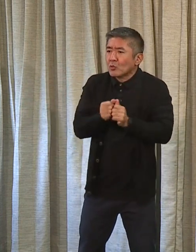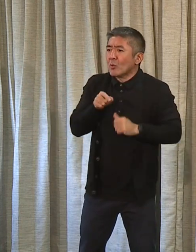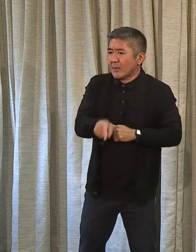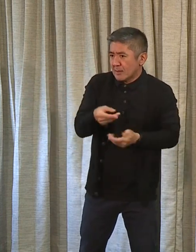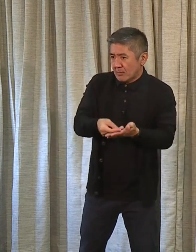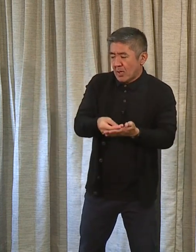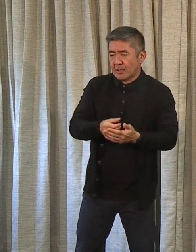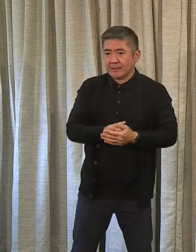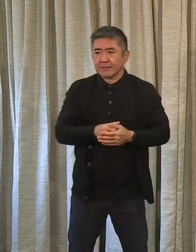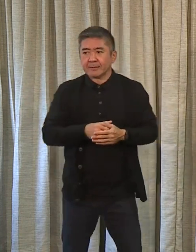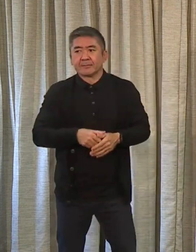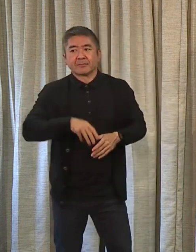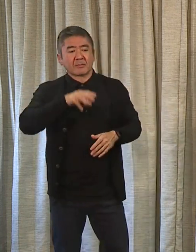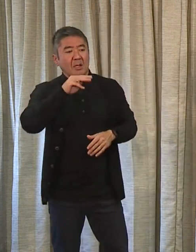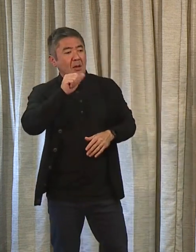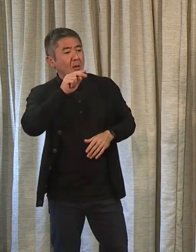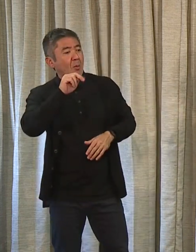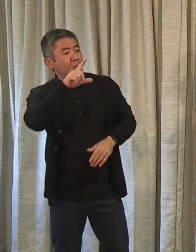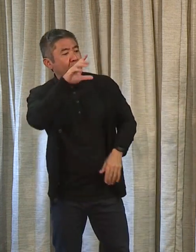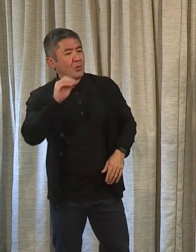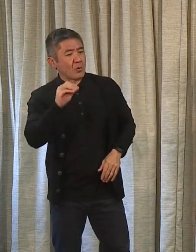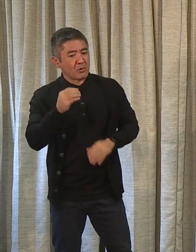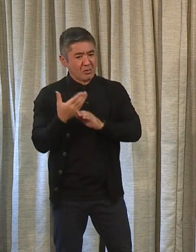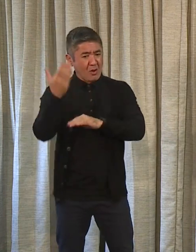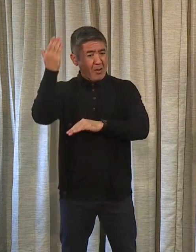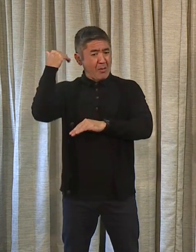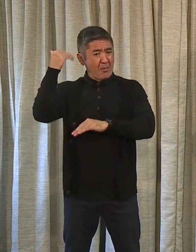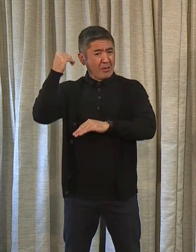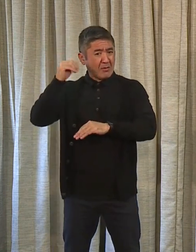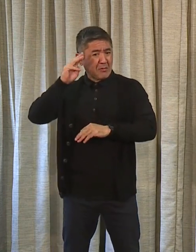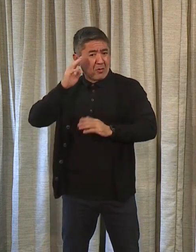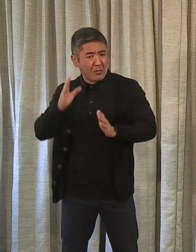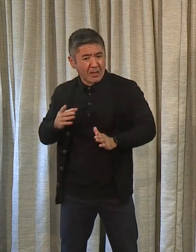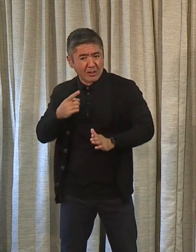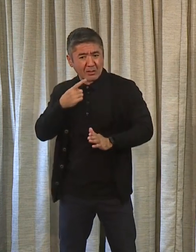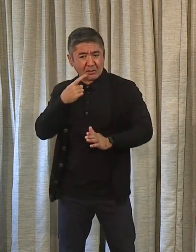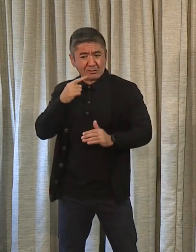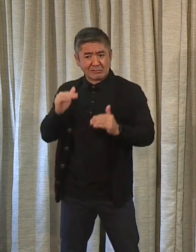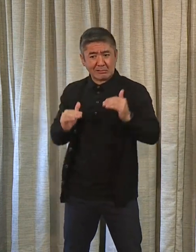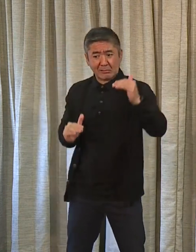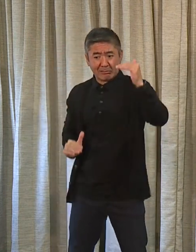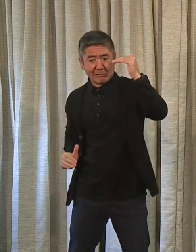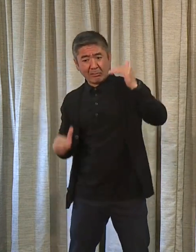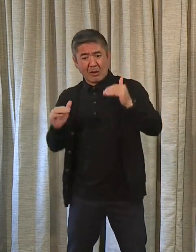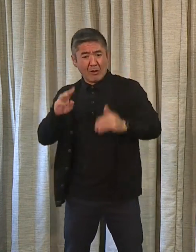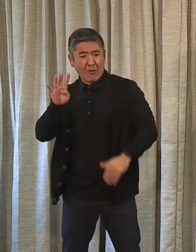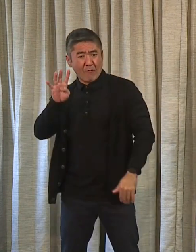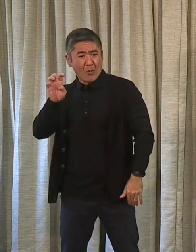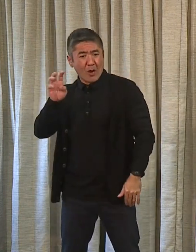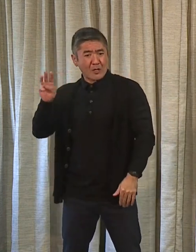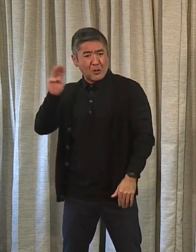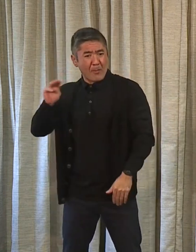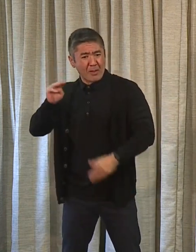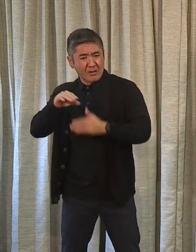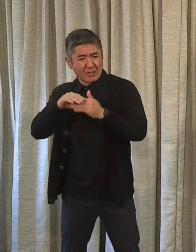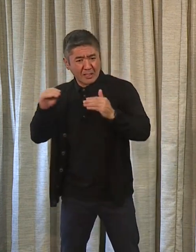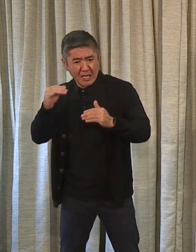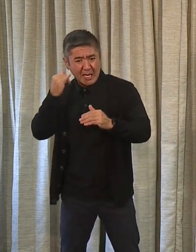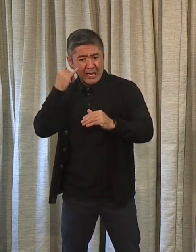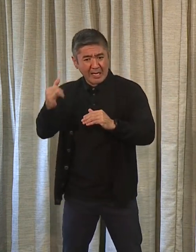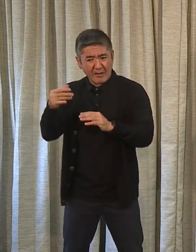Manolo Morales, the previous administration said it was able to offset a $400 million deficit by slashing 10%